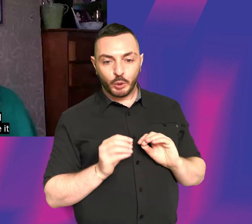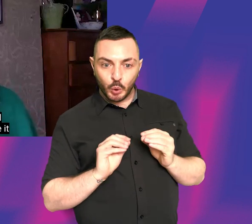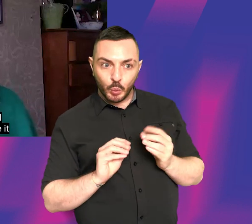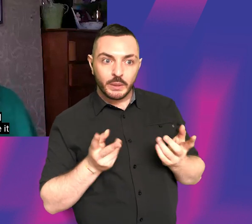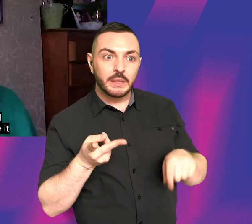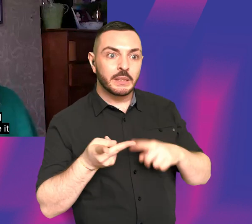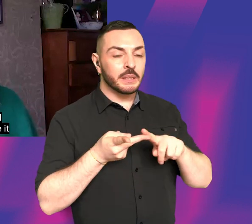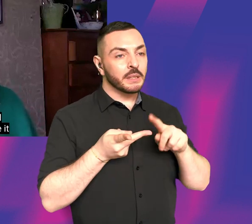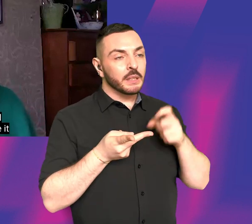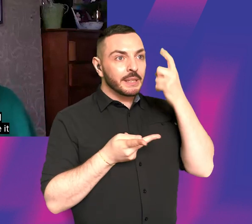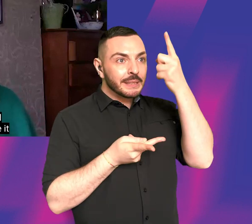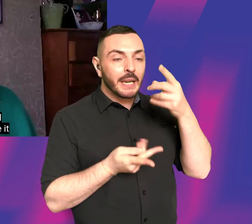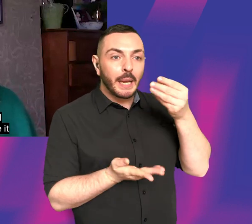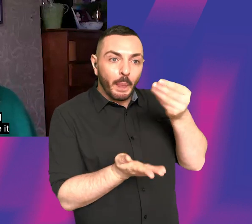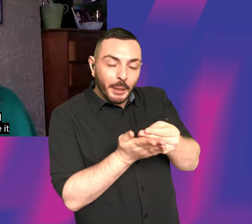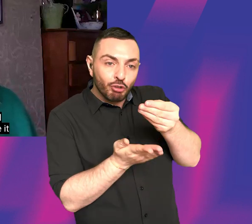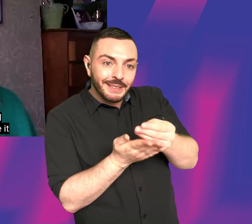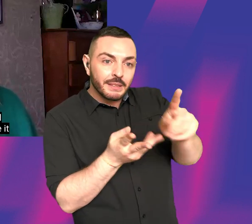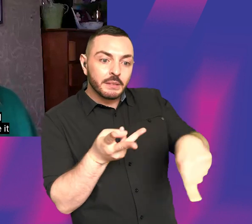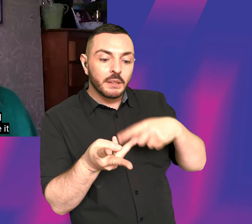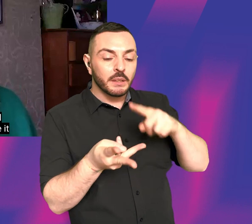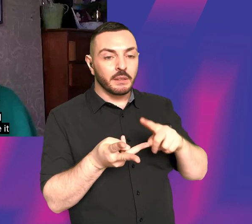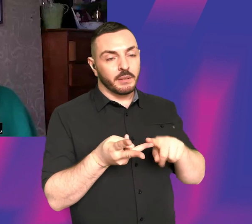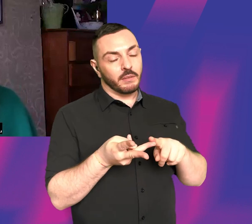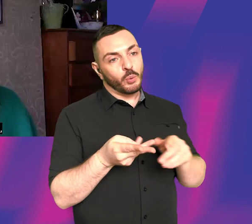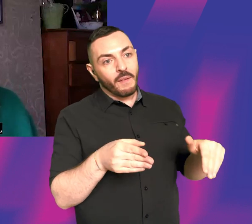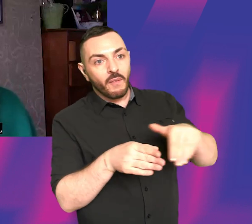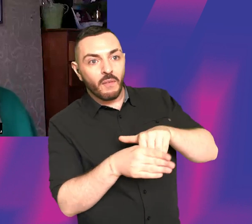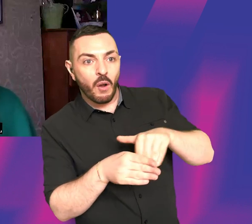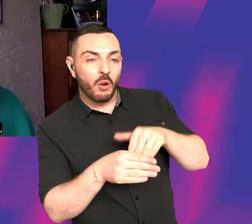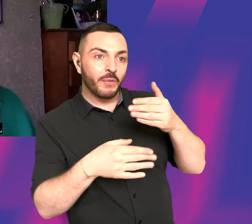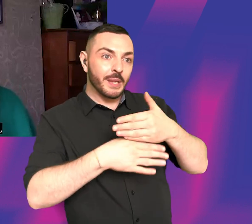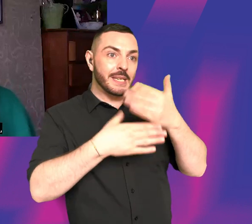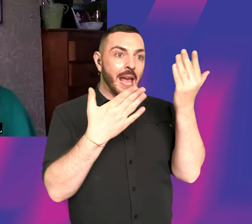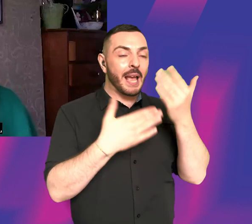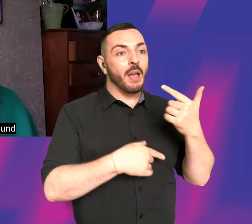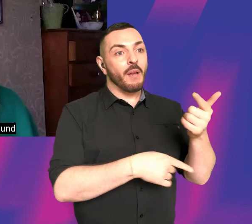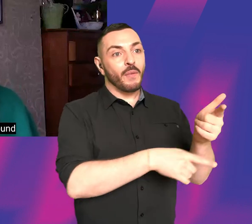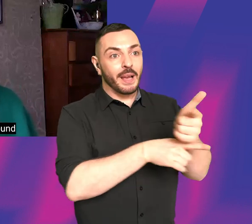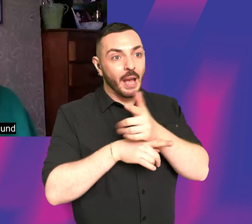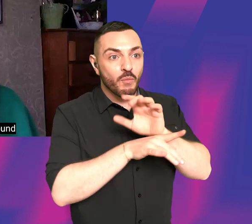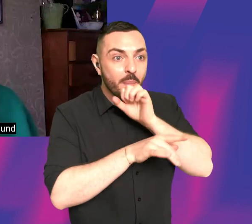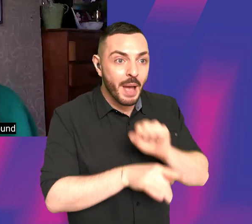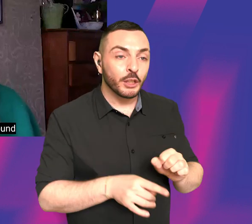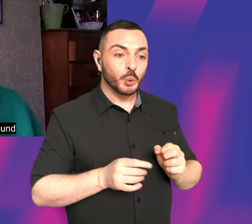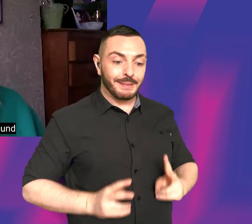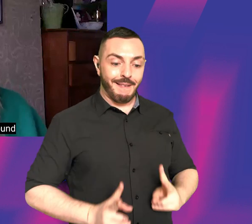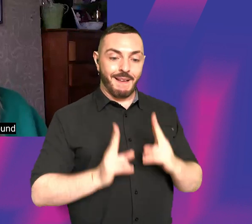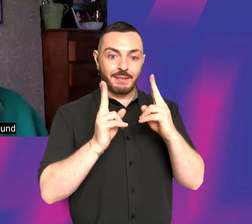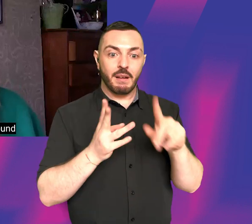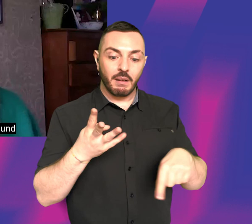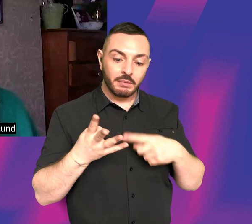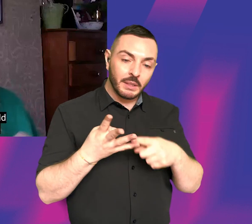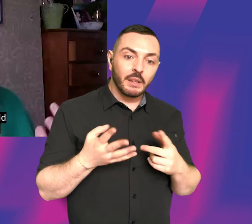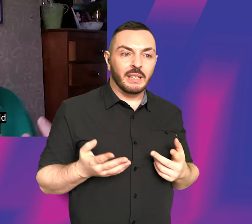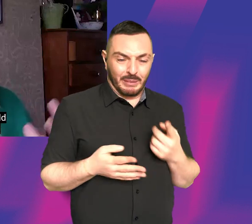means, you know, not only just getting all the people involved to help you make it on the day, like the cameraman and everything, but you need an editor, you need someone